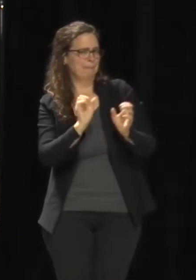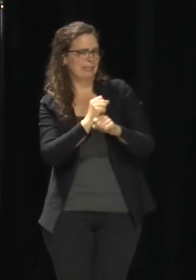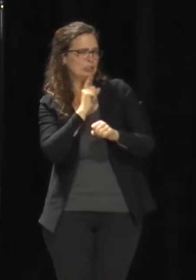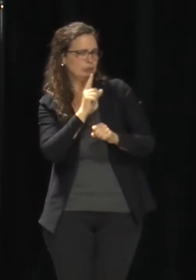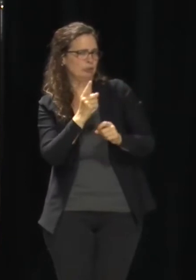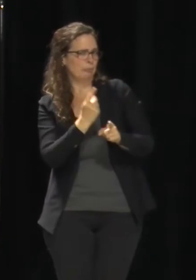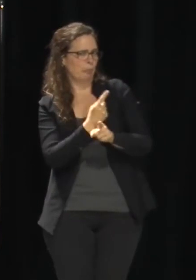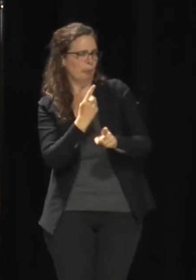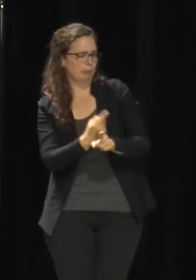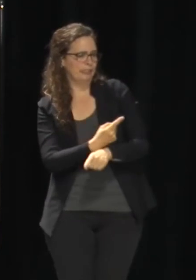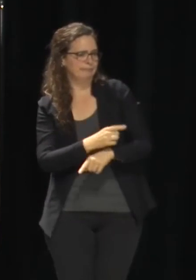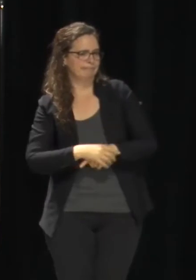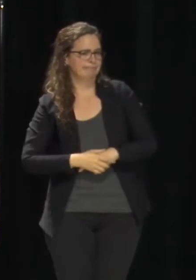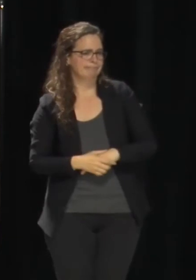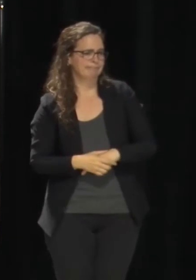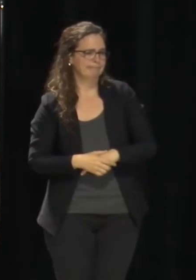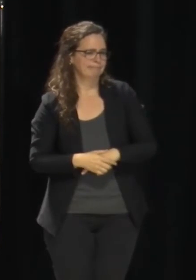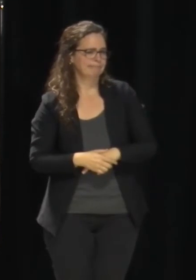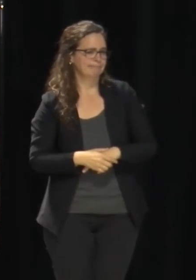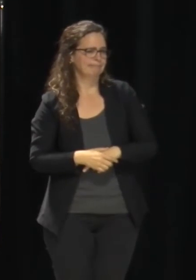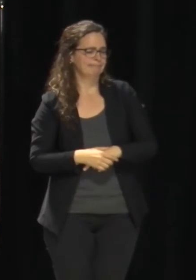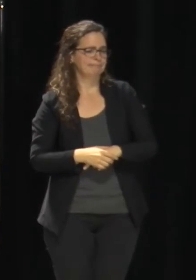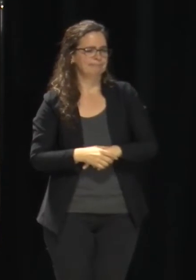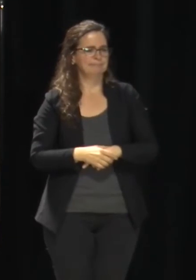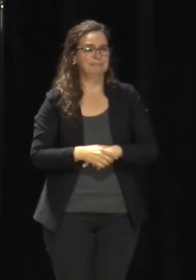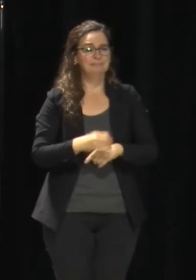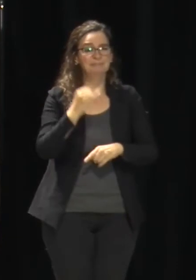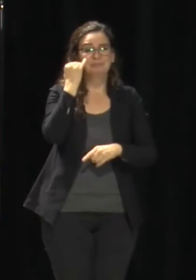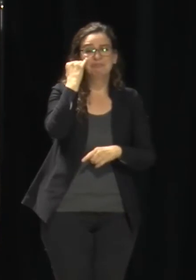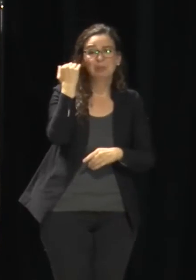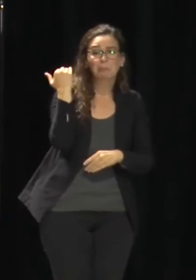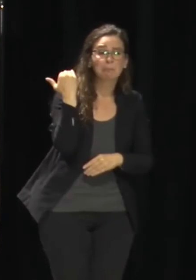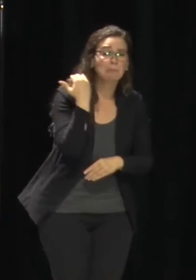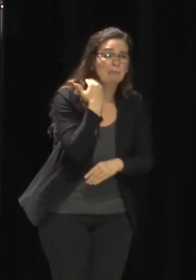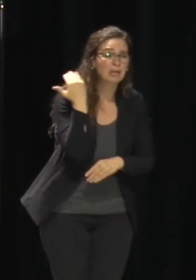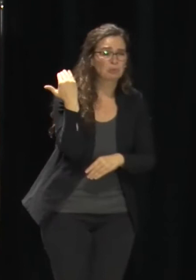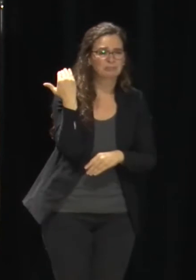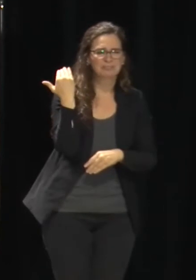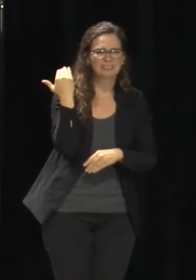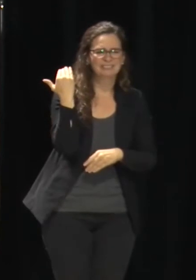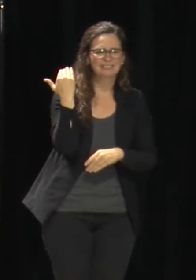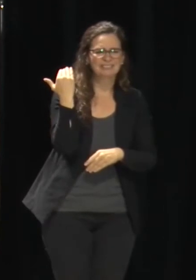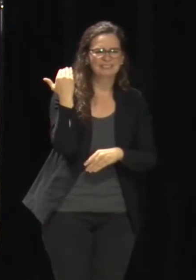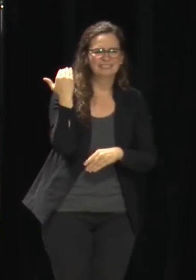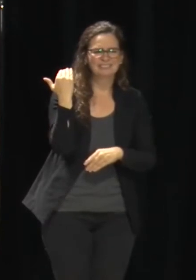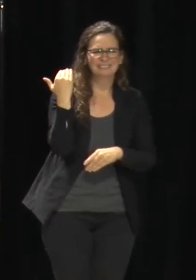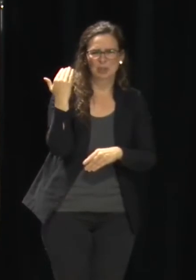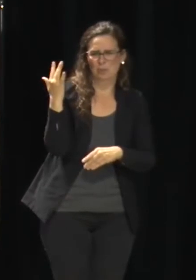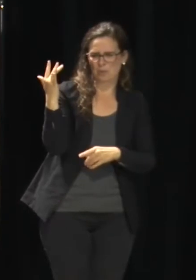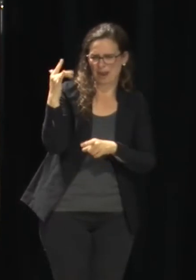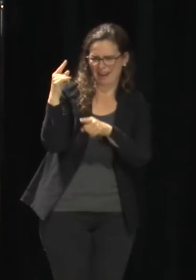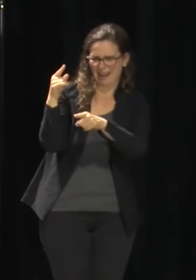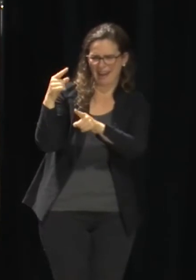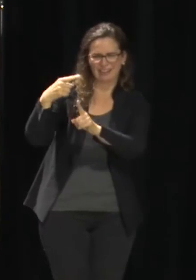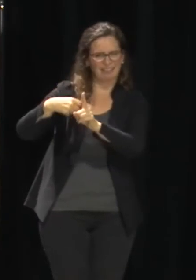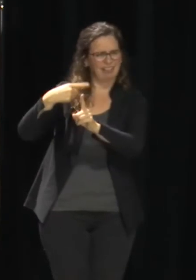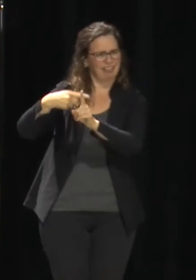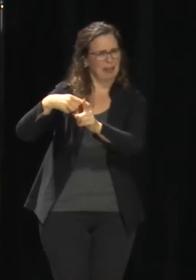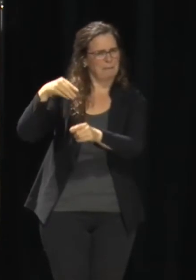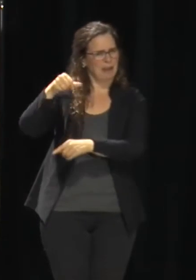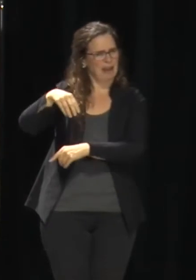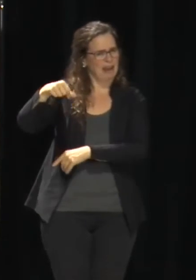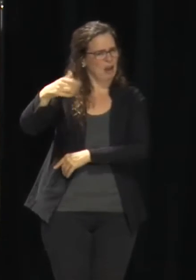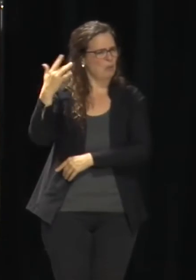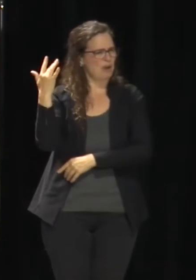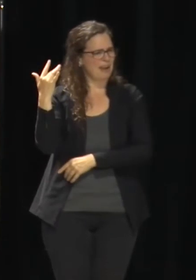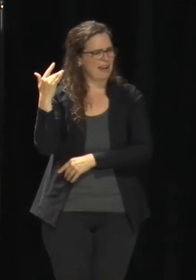Certainly, it makes no sense if you're in bankruptcy court saying, I can't afford all the taxes because I'm not doing